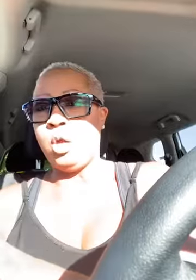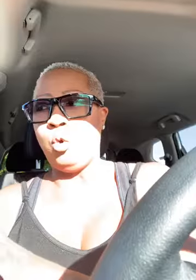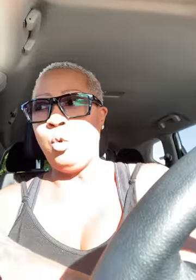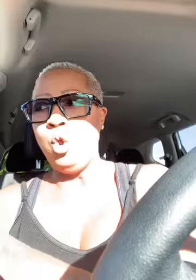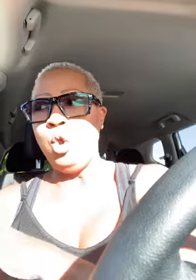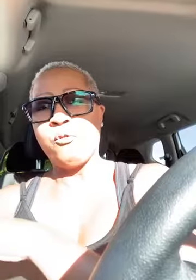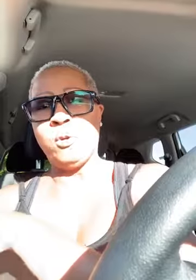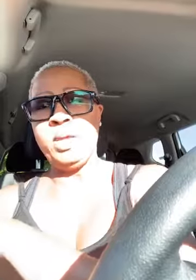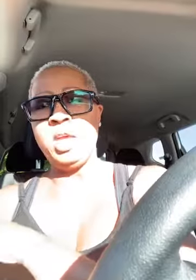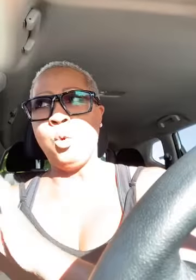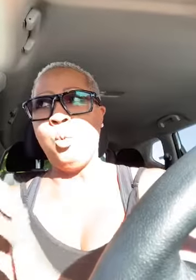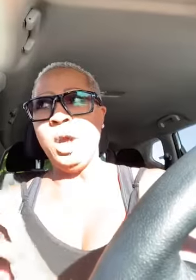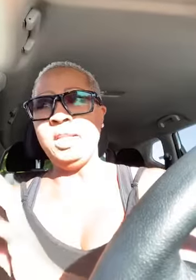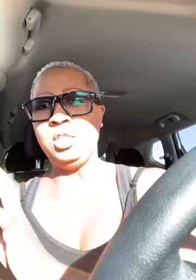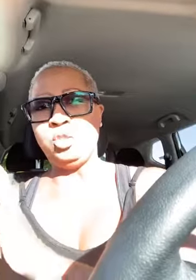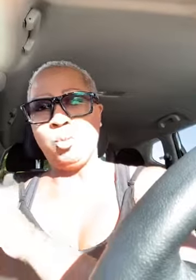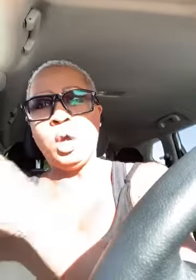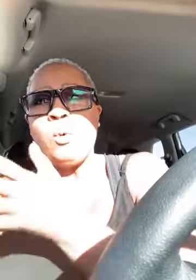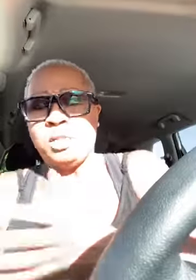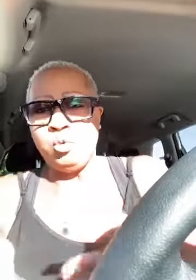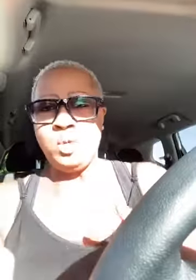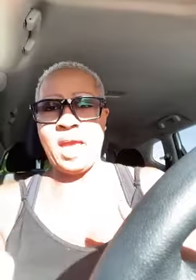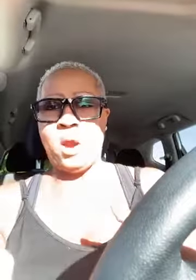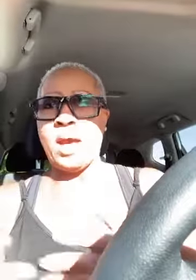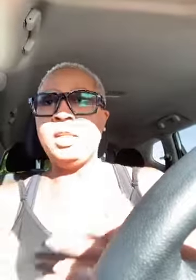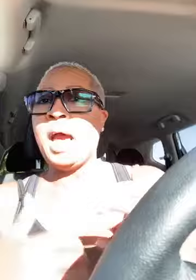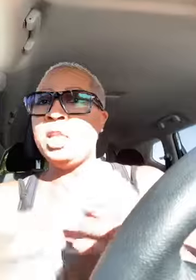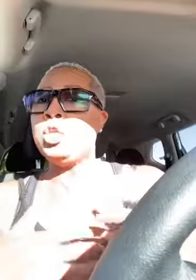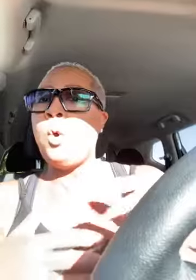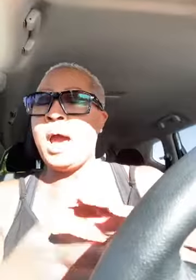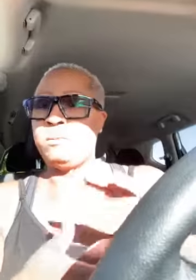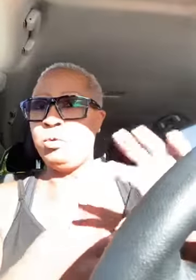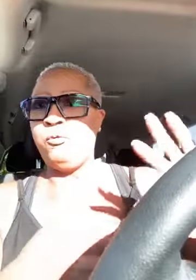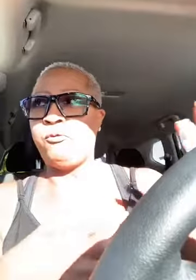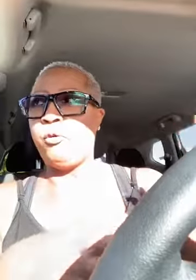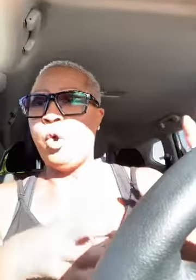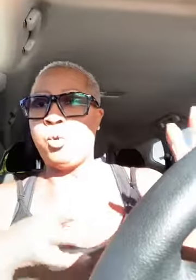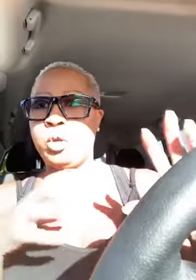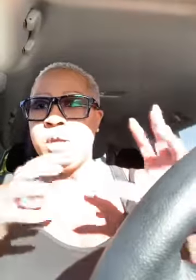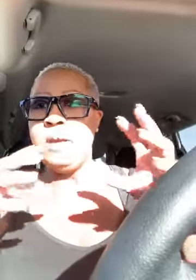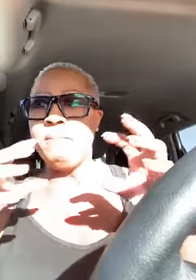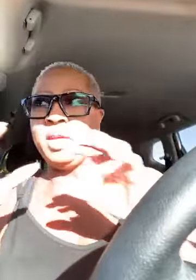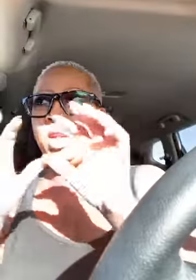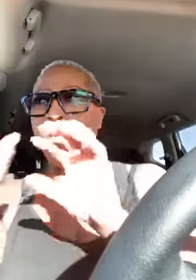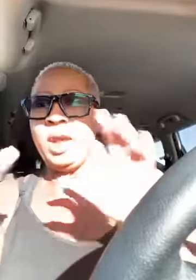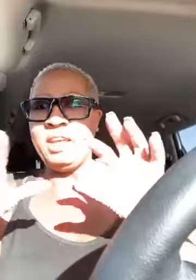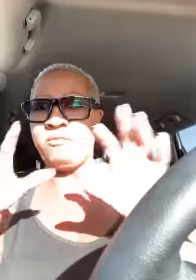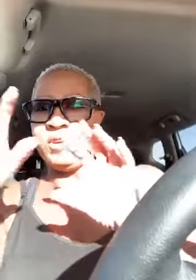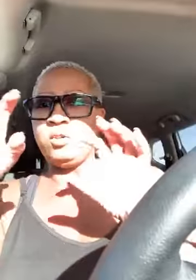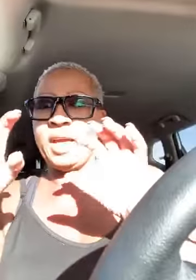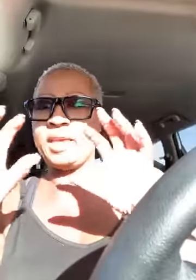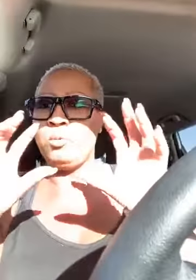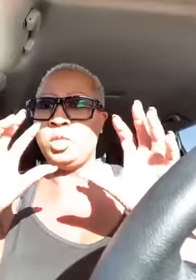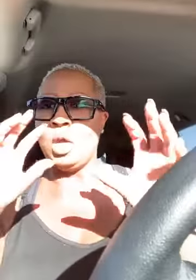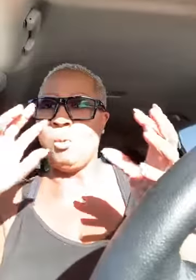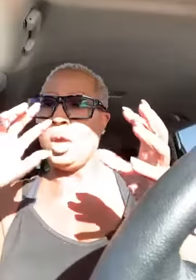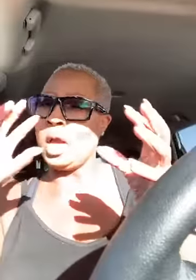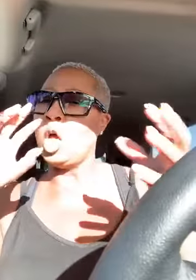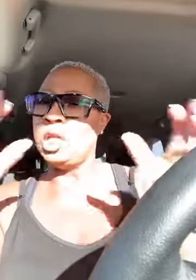go from here what what do i do now i didn't i didn't know how to move forward in a way that felt like it was what i call a